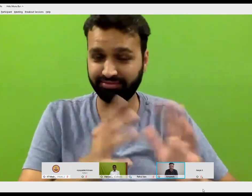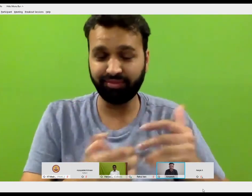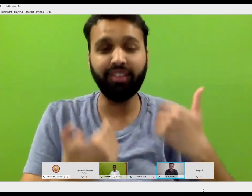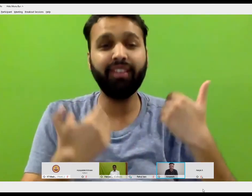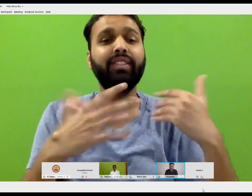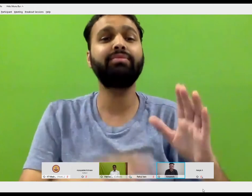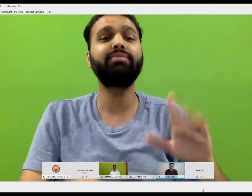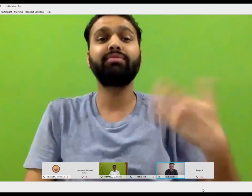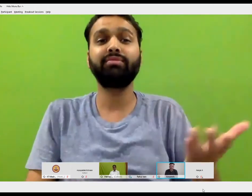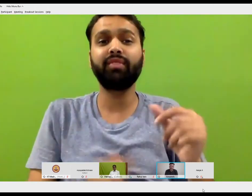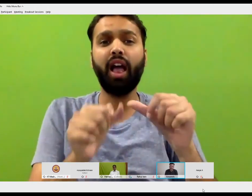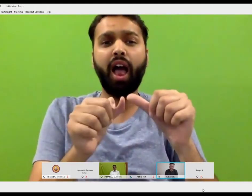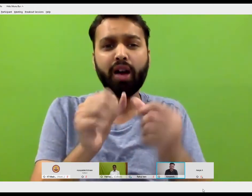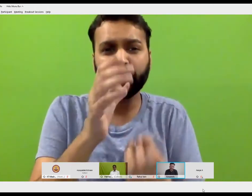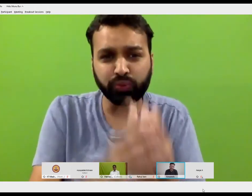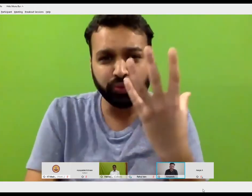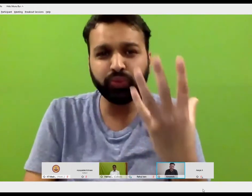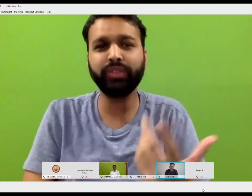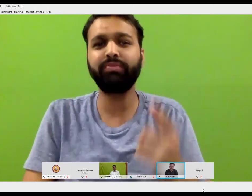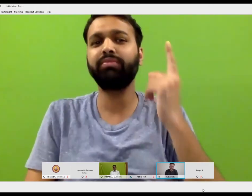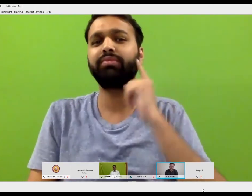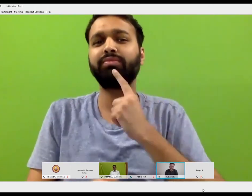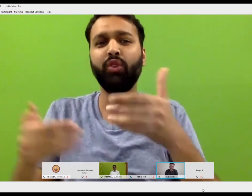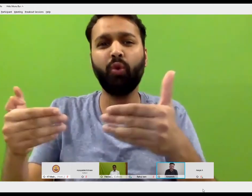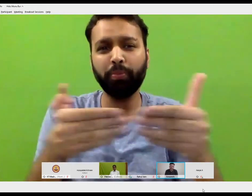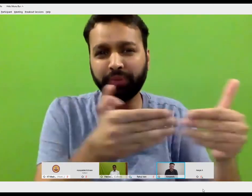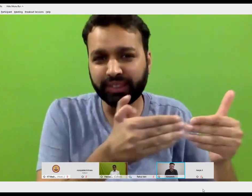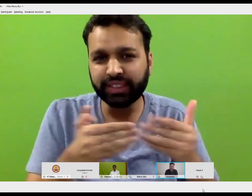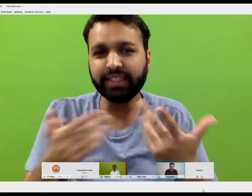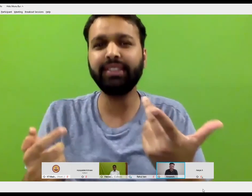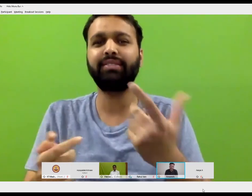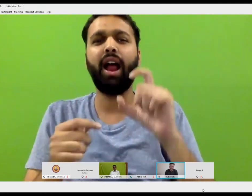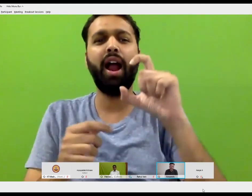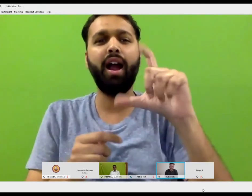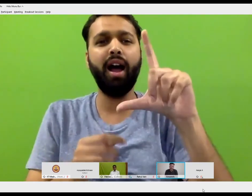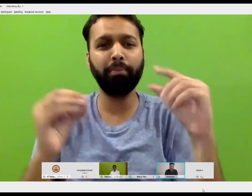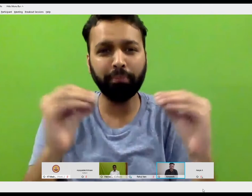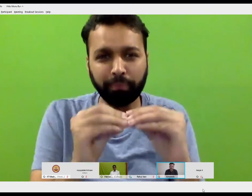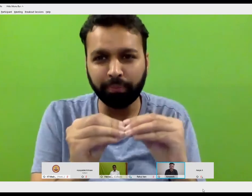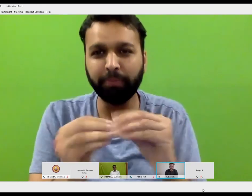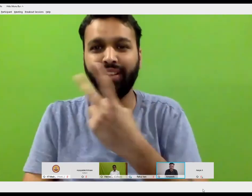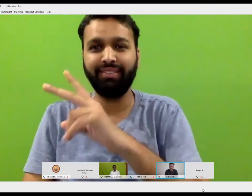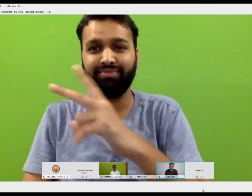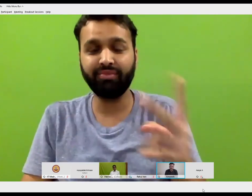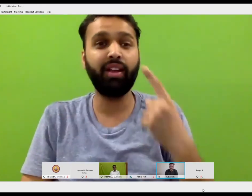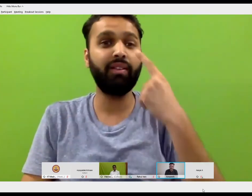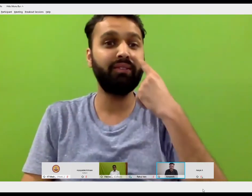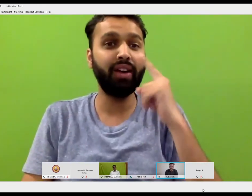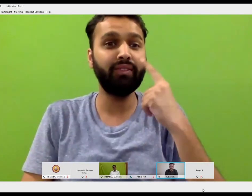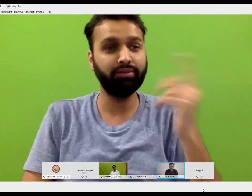deaf community and use sign language. And even in deaf associations and the